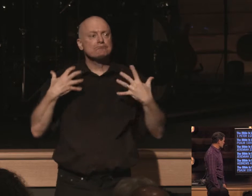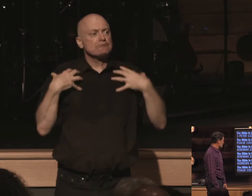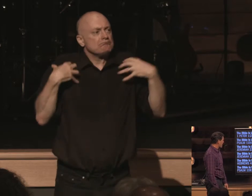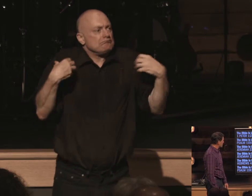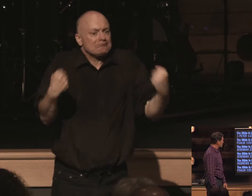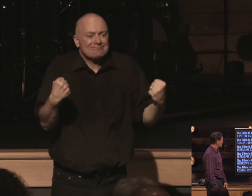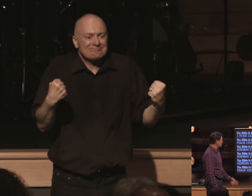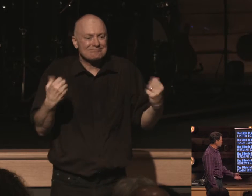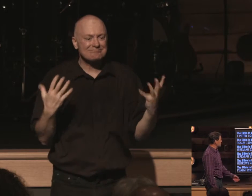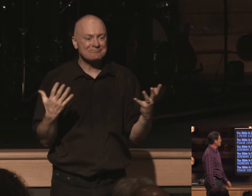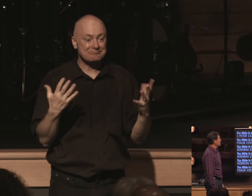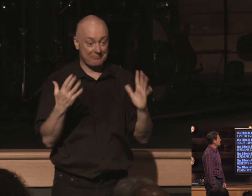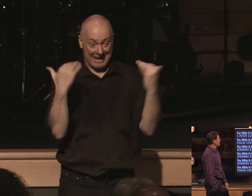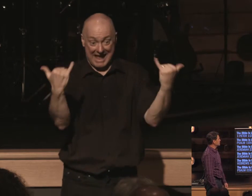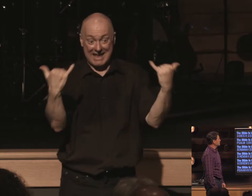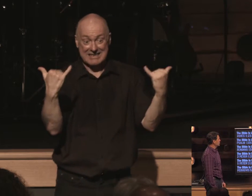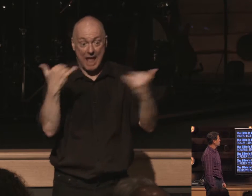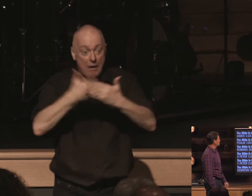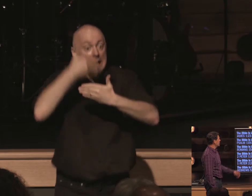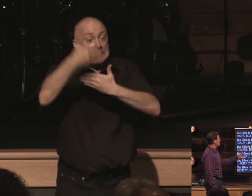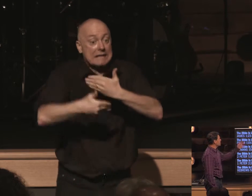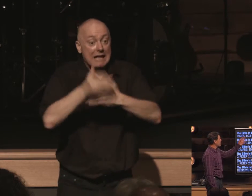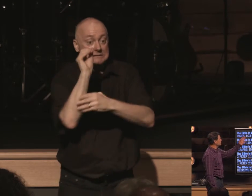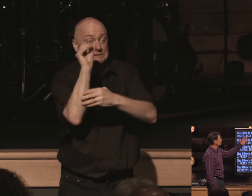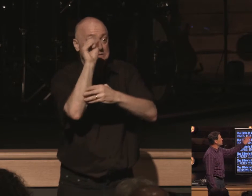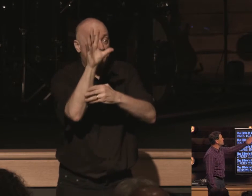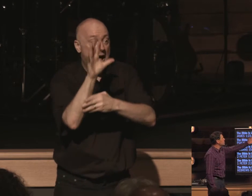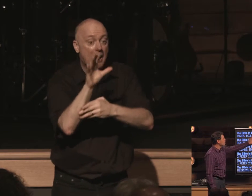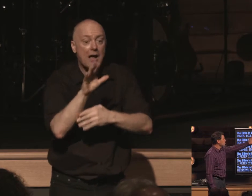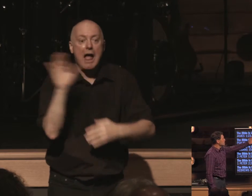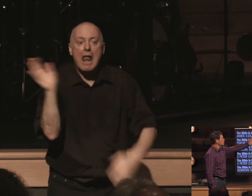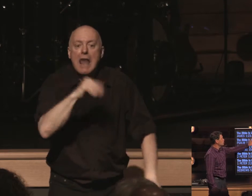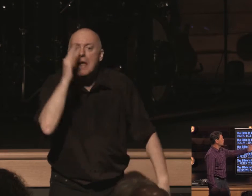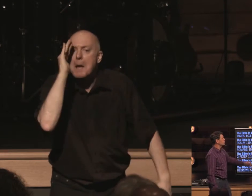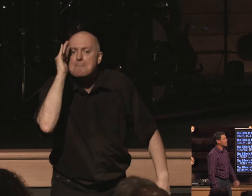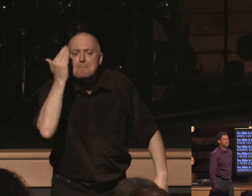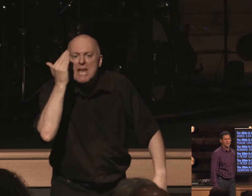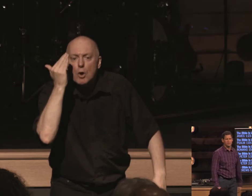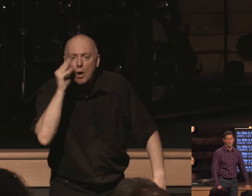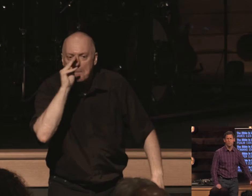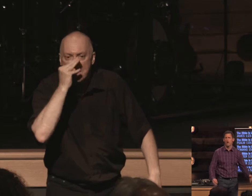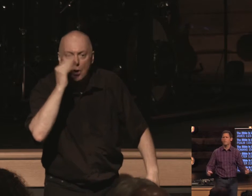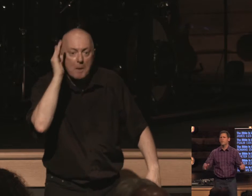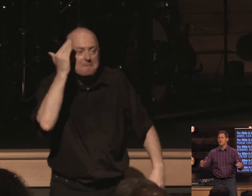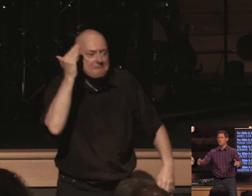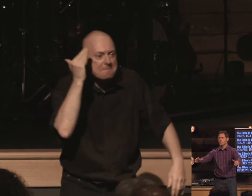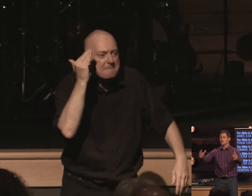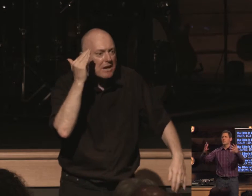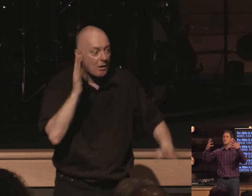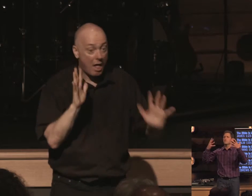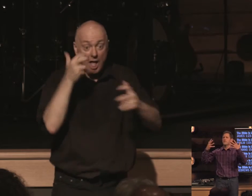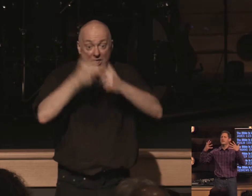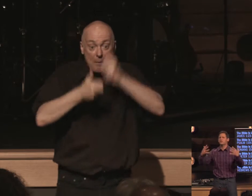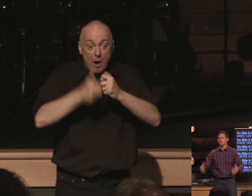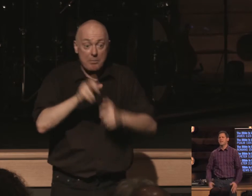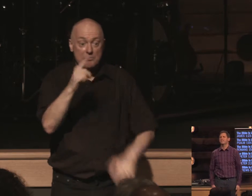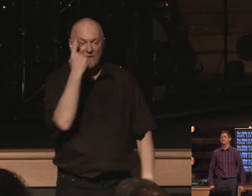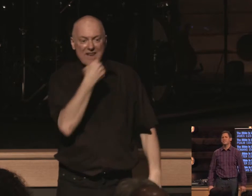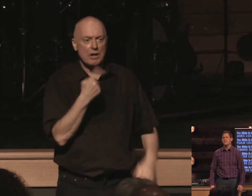healthy here's the next slide the bible's like a mirror to reflect us the problem with your own face is you can't see